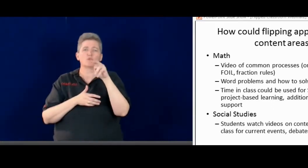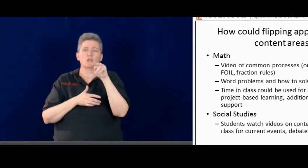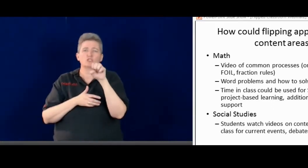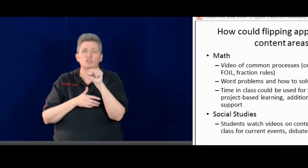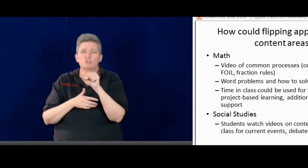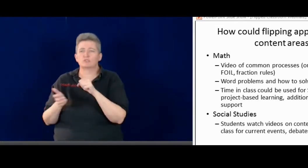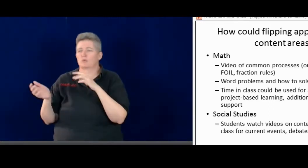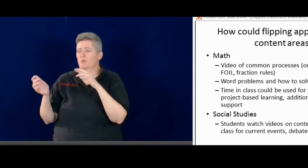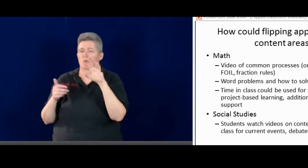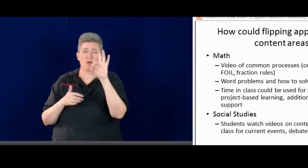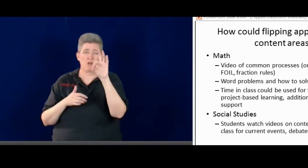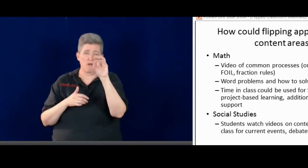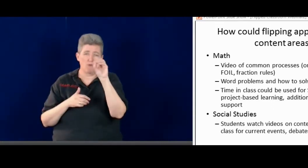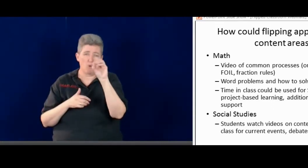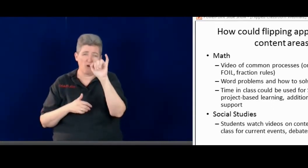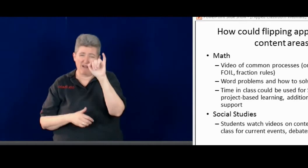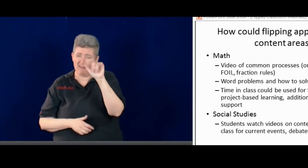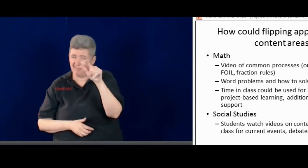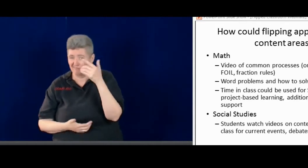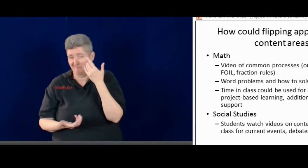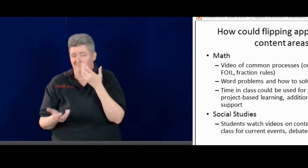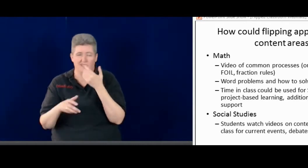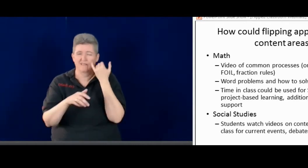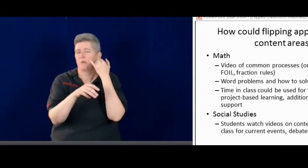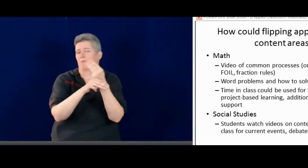order of operations, for example.